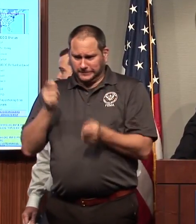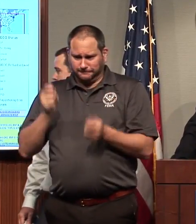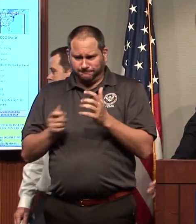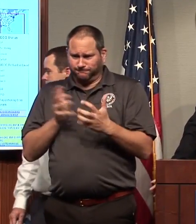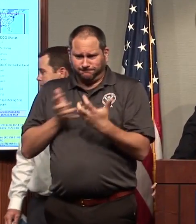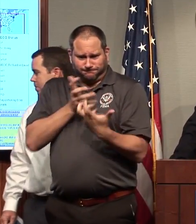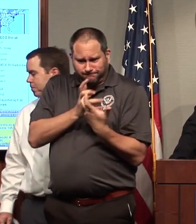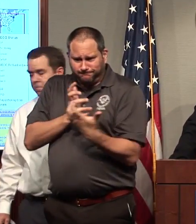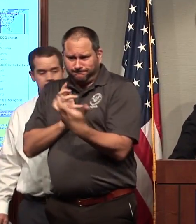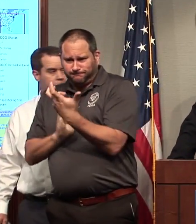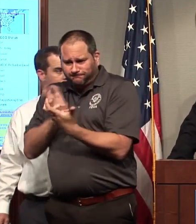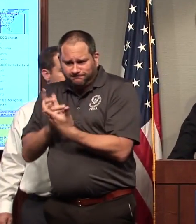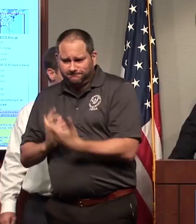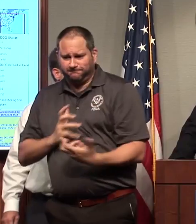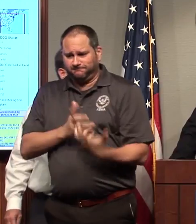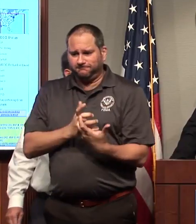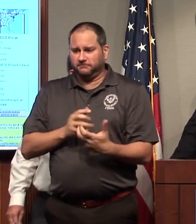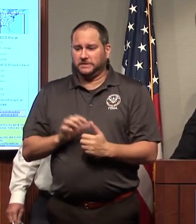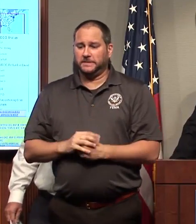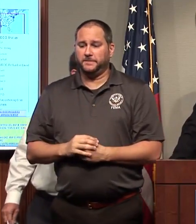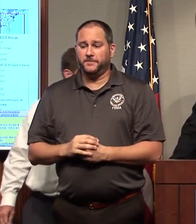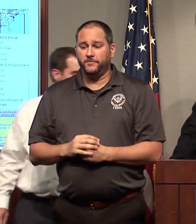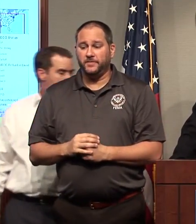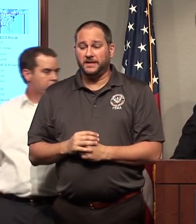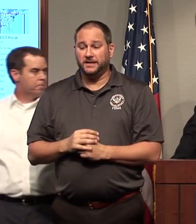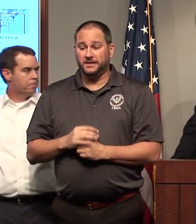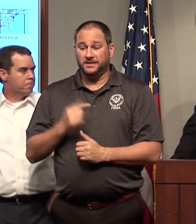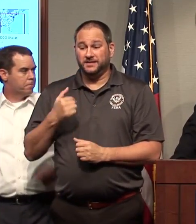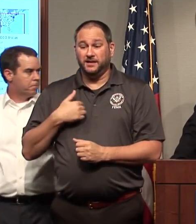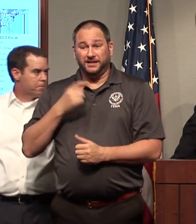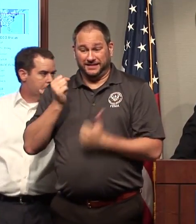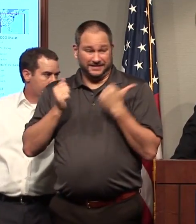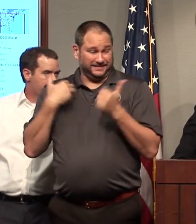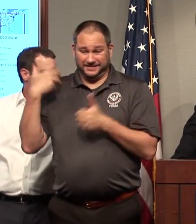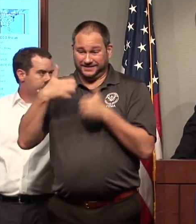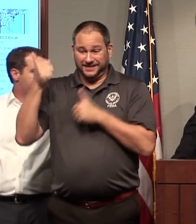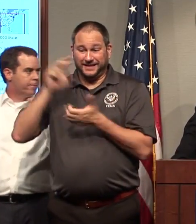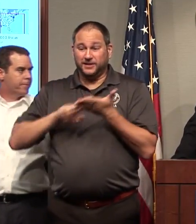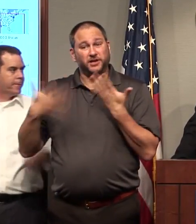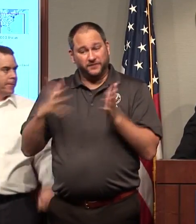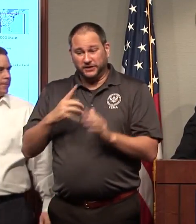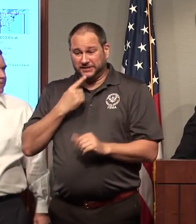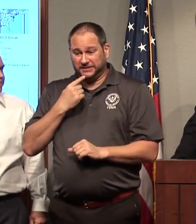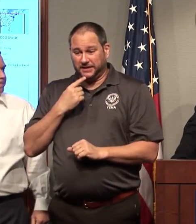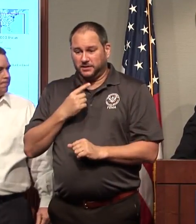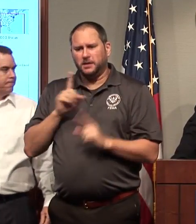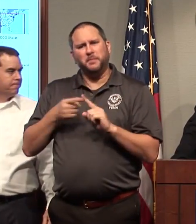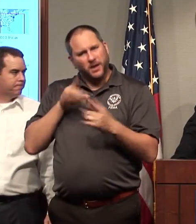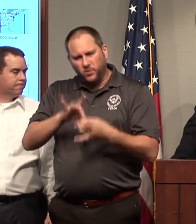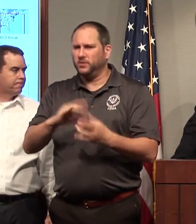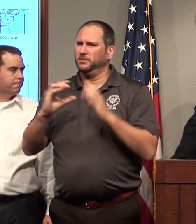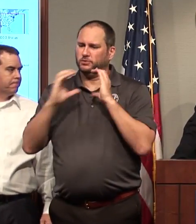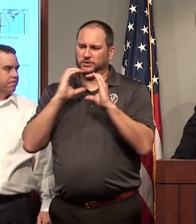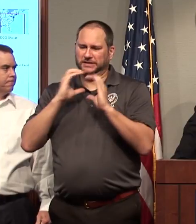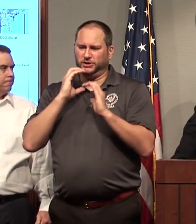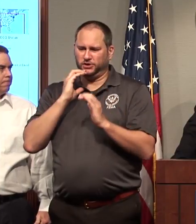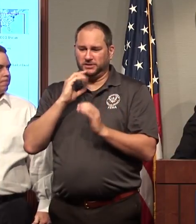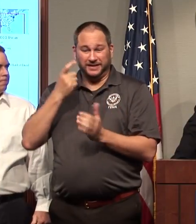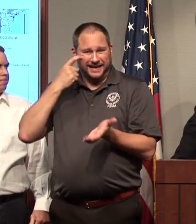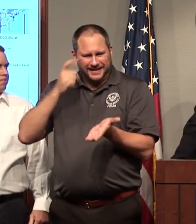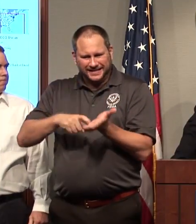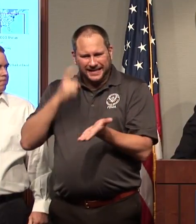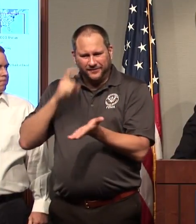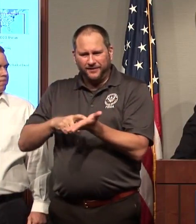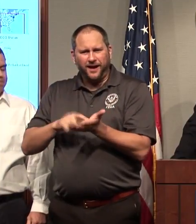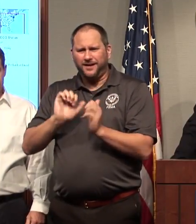I have said and as the secretary reiterated, it's all about communication, clearly identifying how to support our state and local partners,